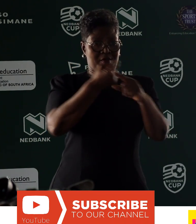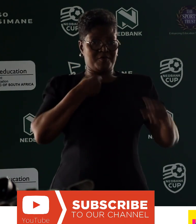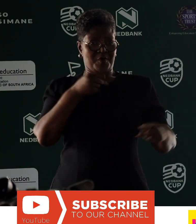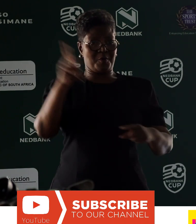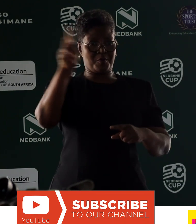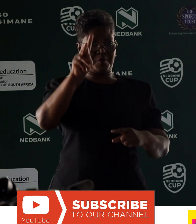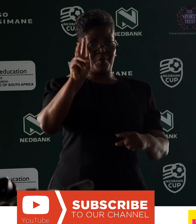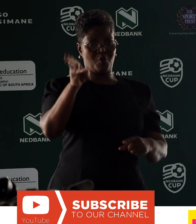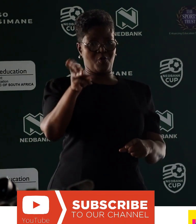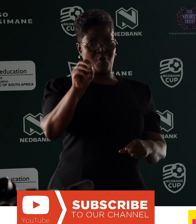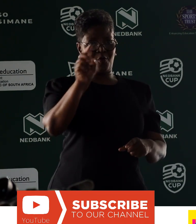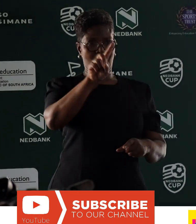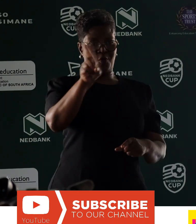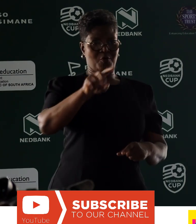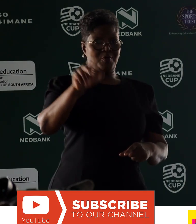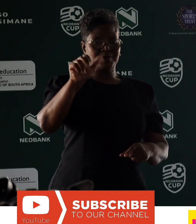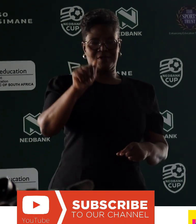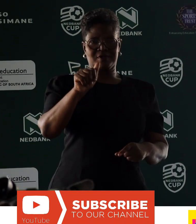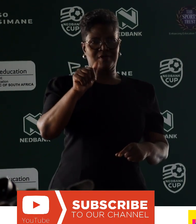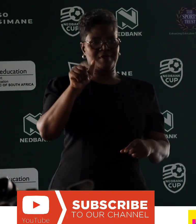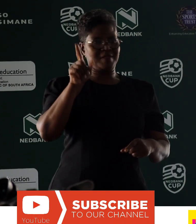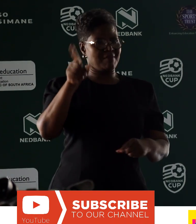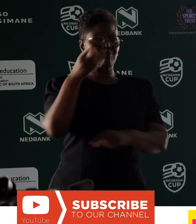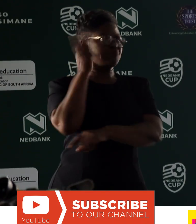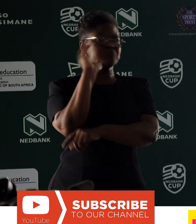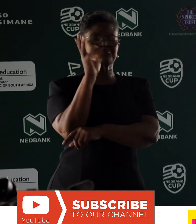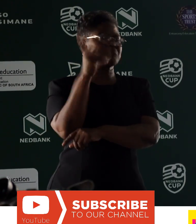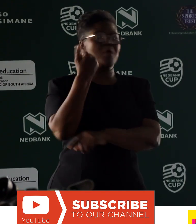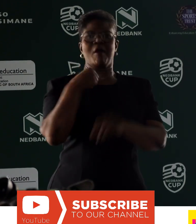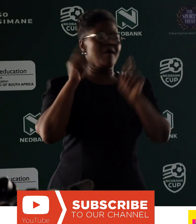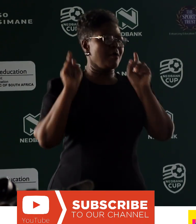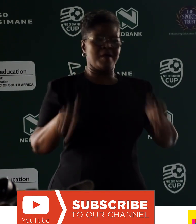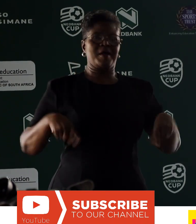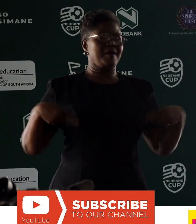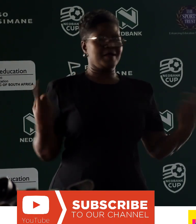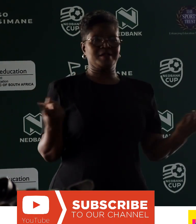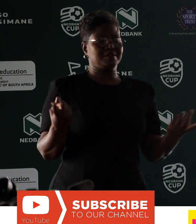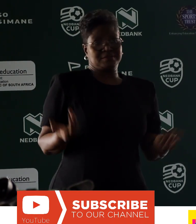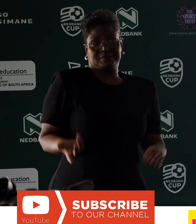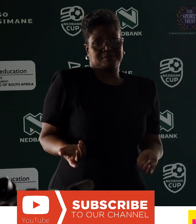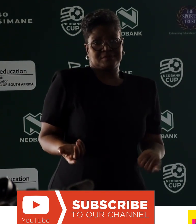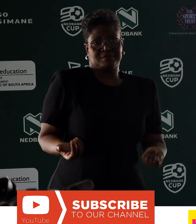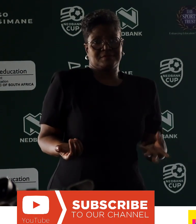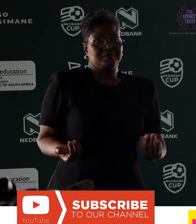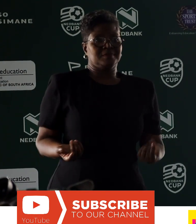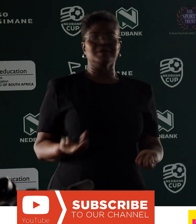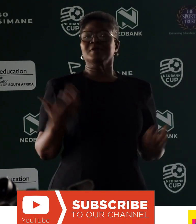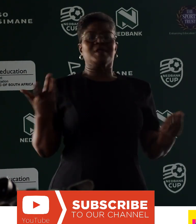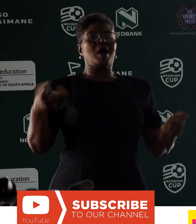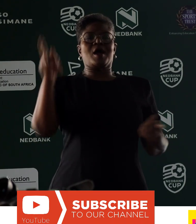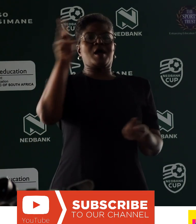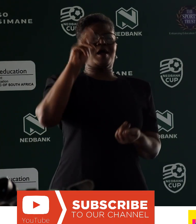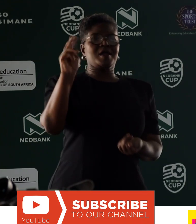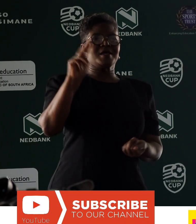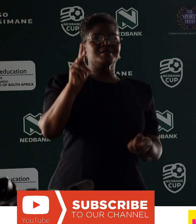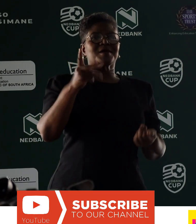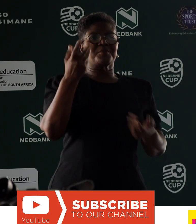Yes, I can't talk about that. I can't talk about Keza was the proudest player from Orlando Park.